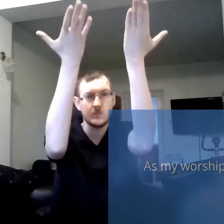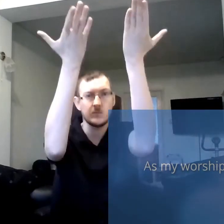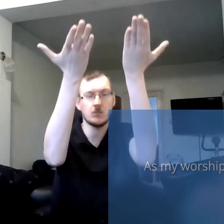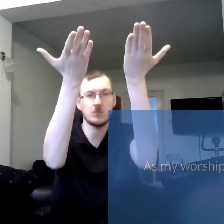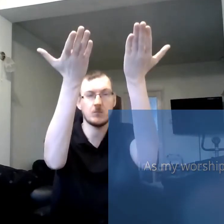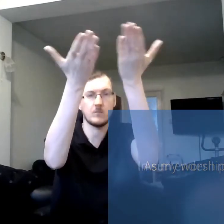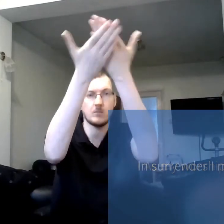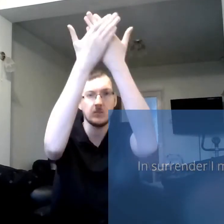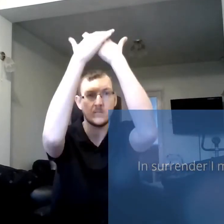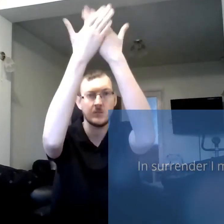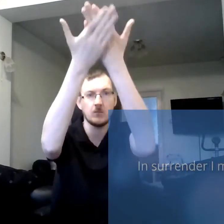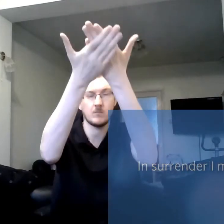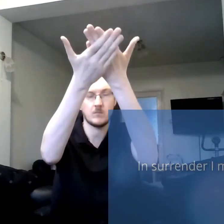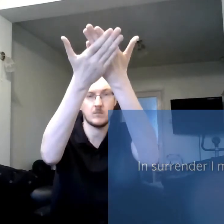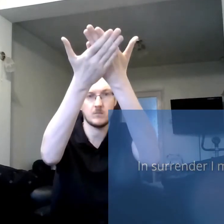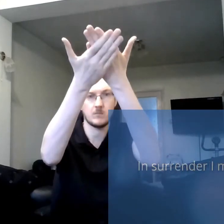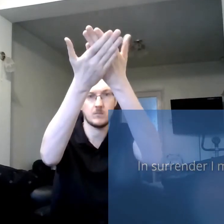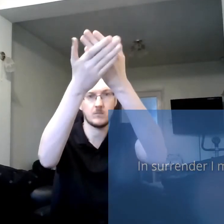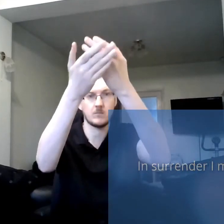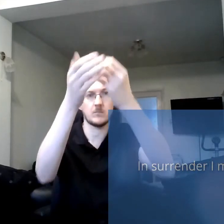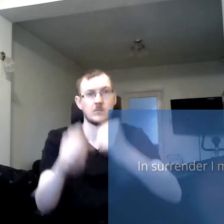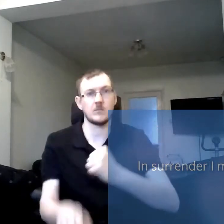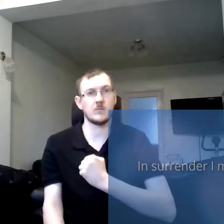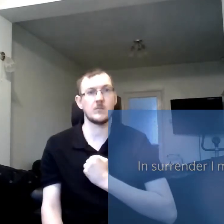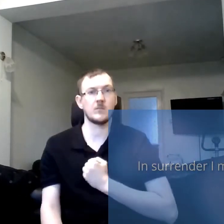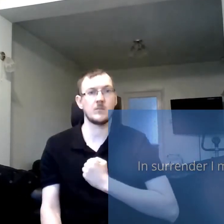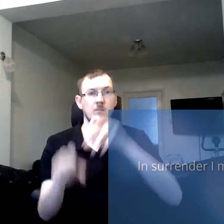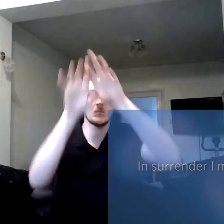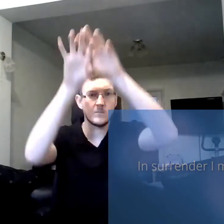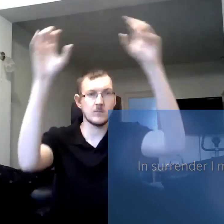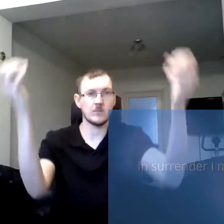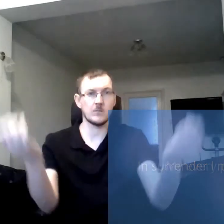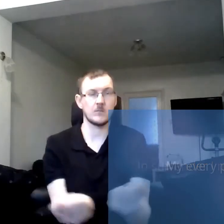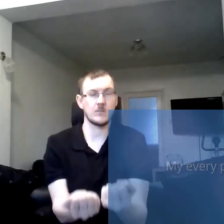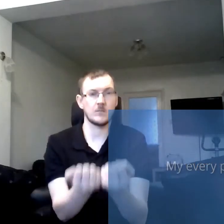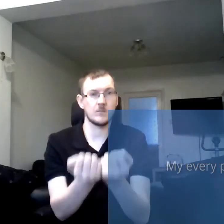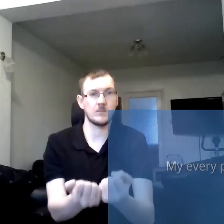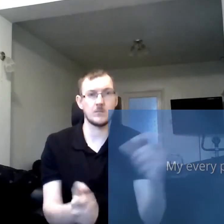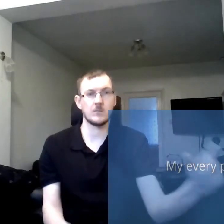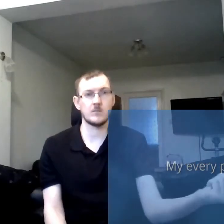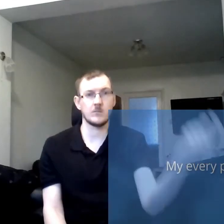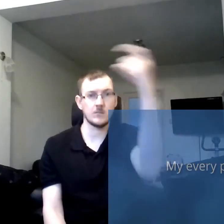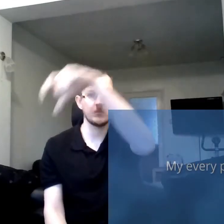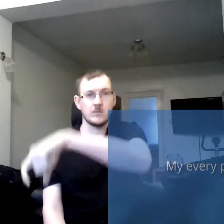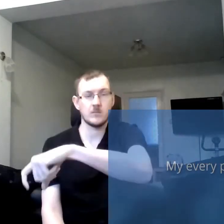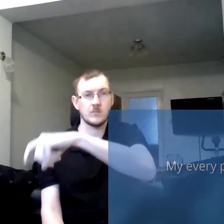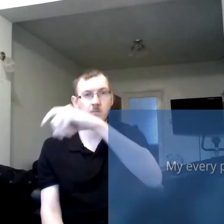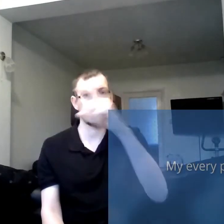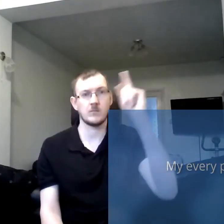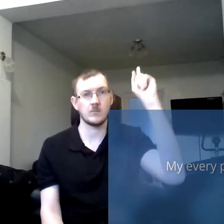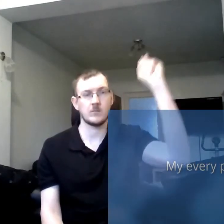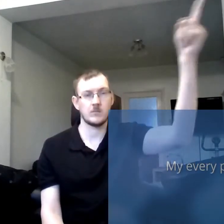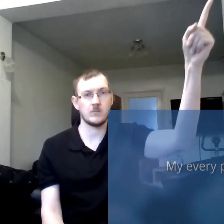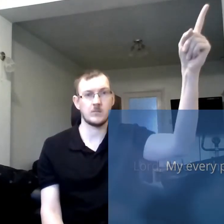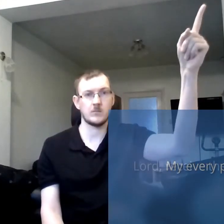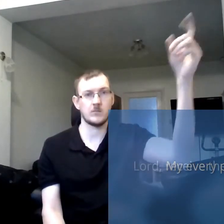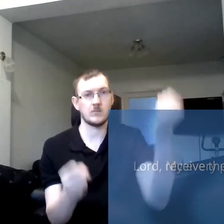surrender I must give my every part. Lord receive the